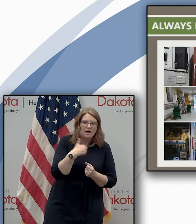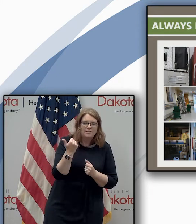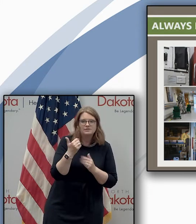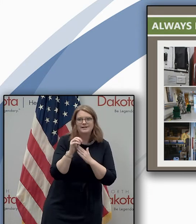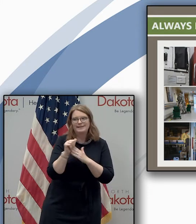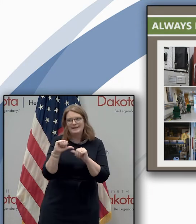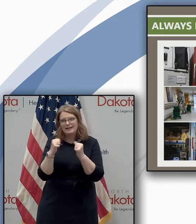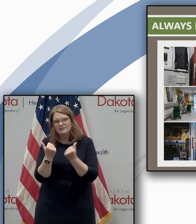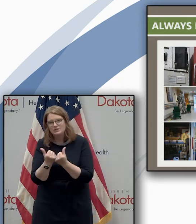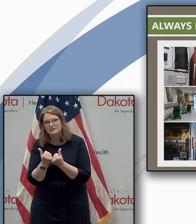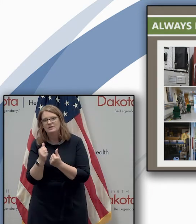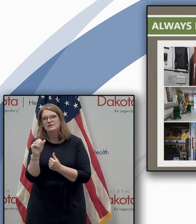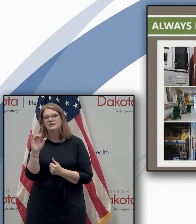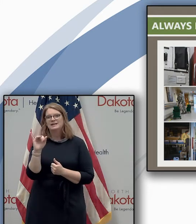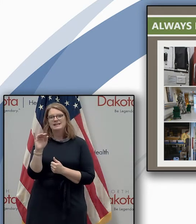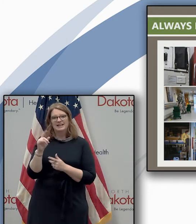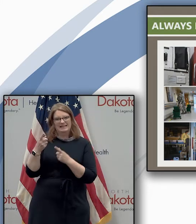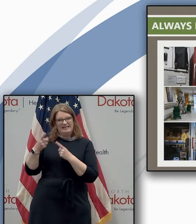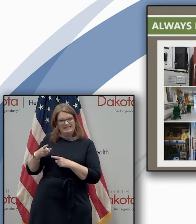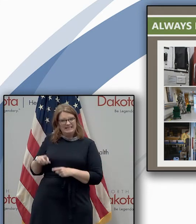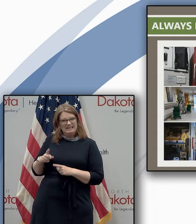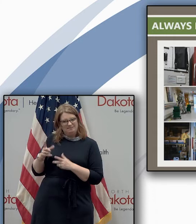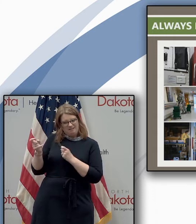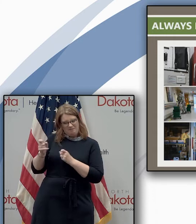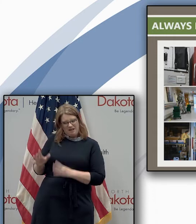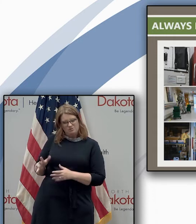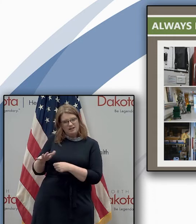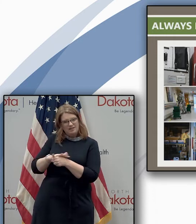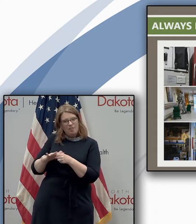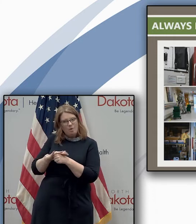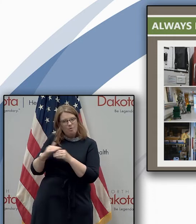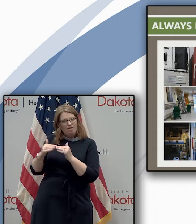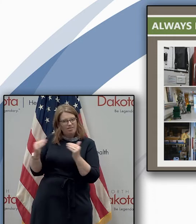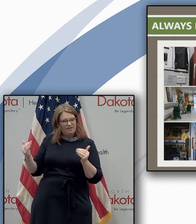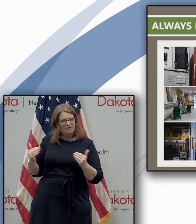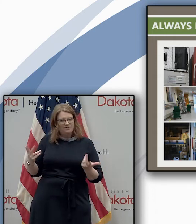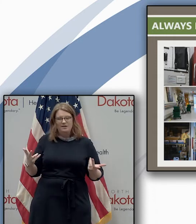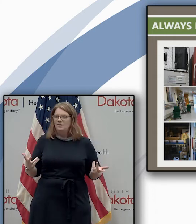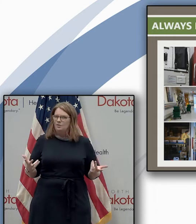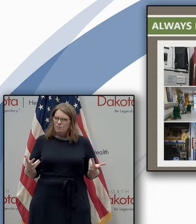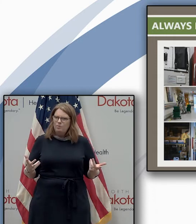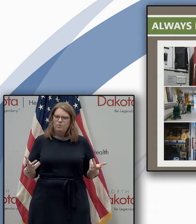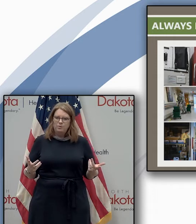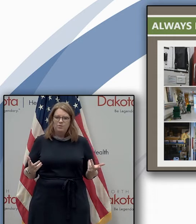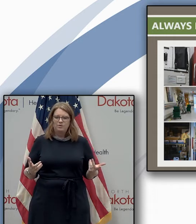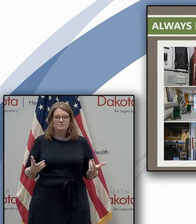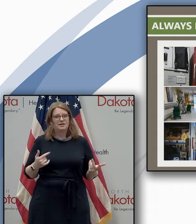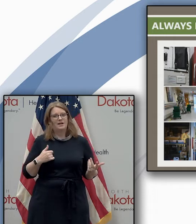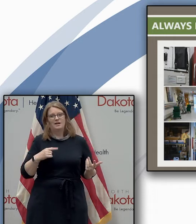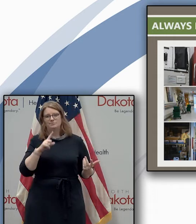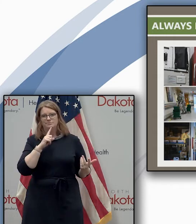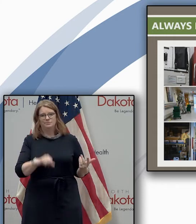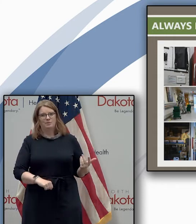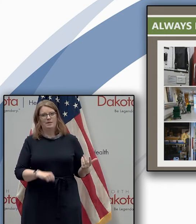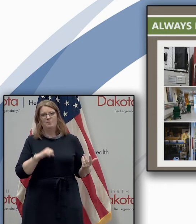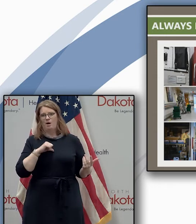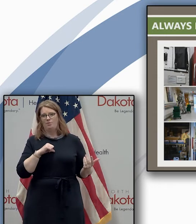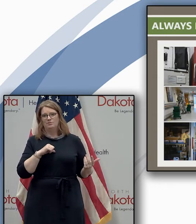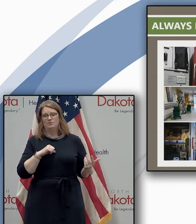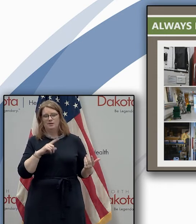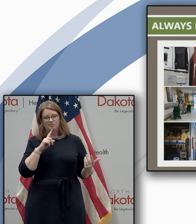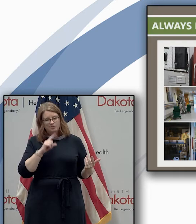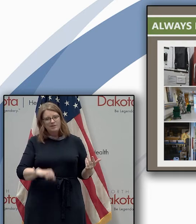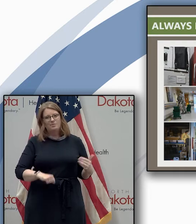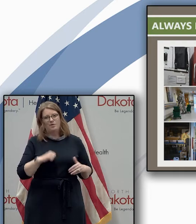incident commanders at the local level and we're again extremely i'm extremely proud and humbled to be